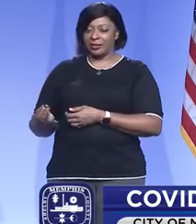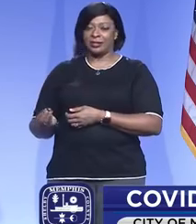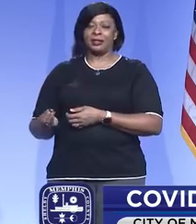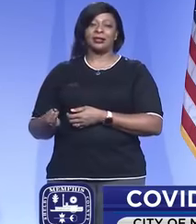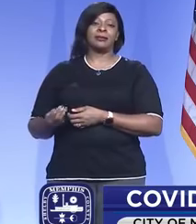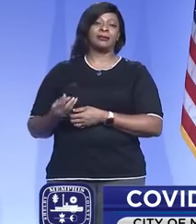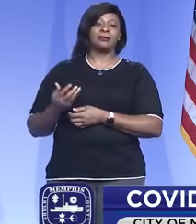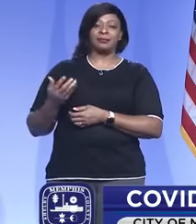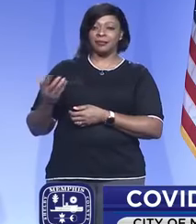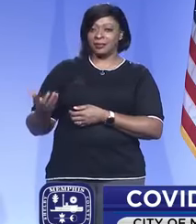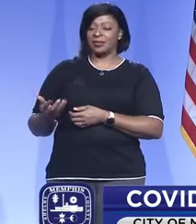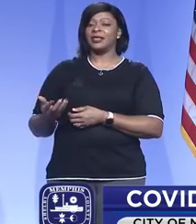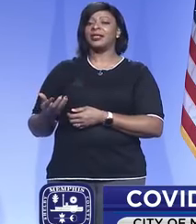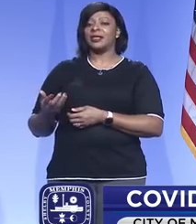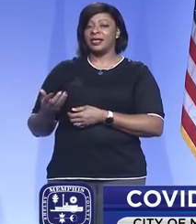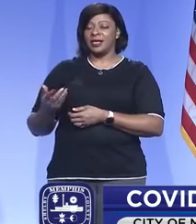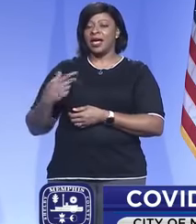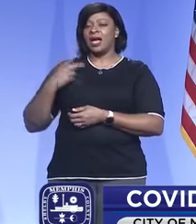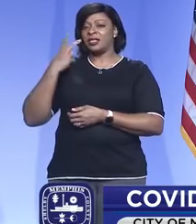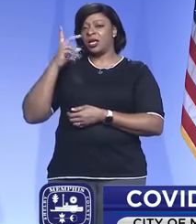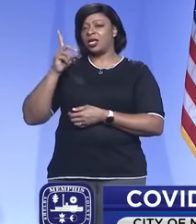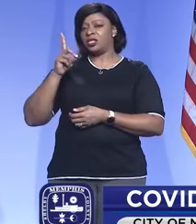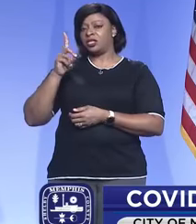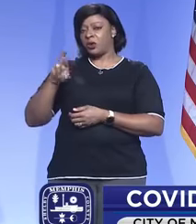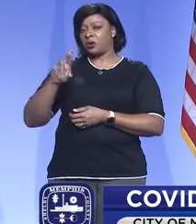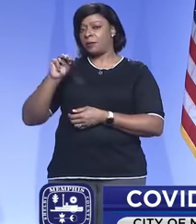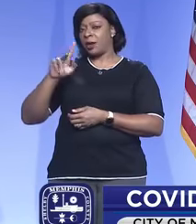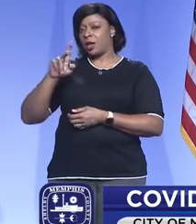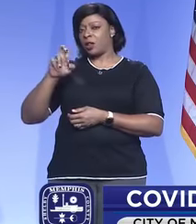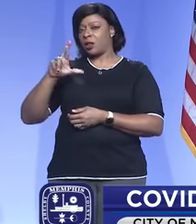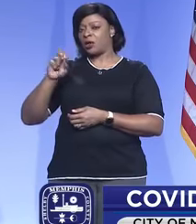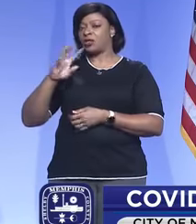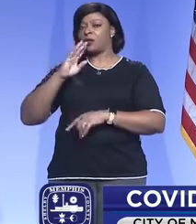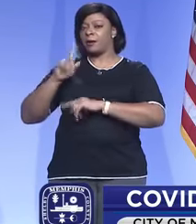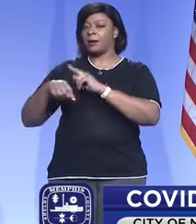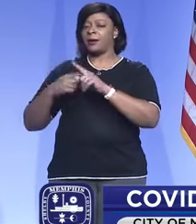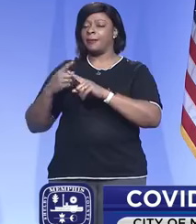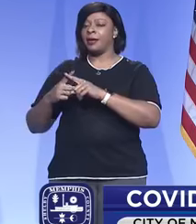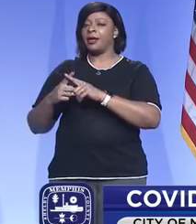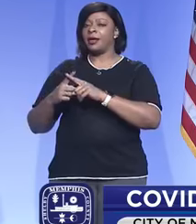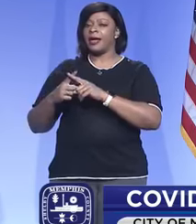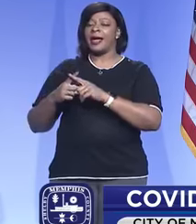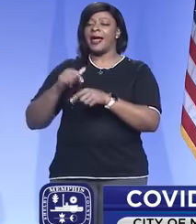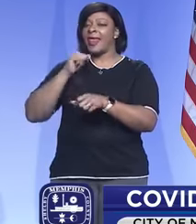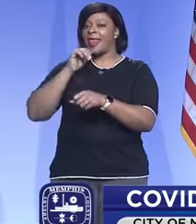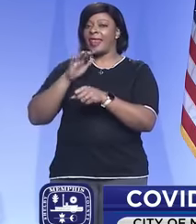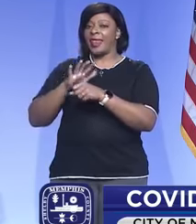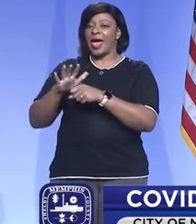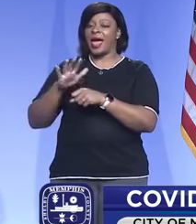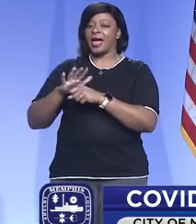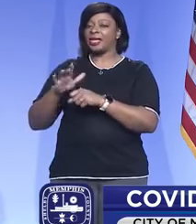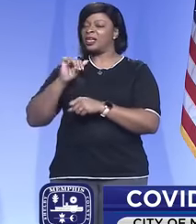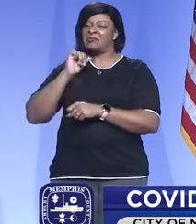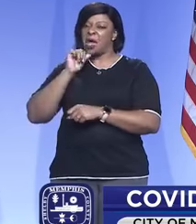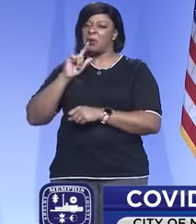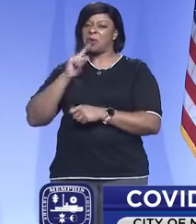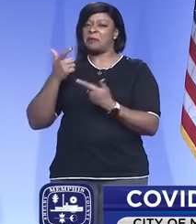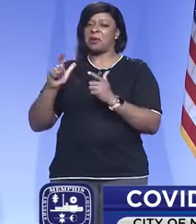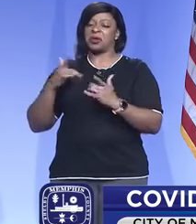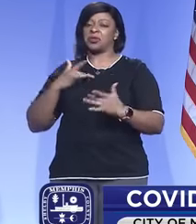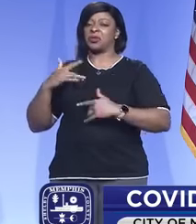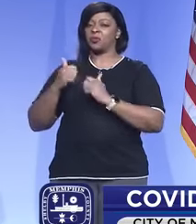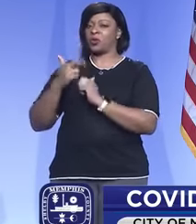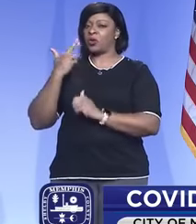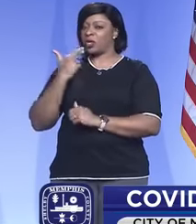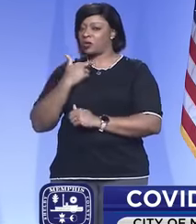And I think I saw Dr. McCullers talk about, you know, a lack of relative concern with restaurants.